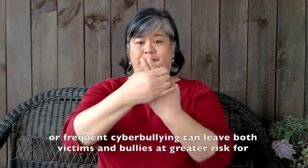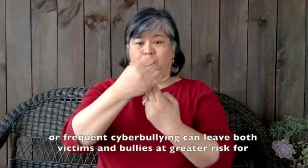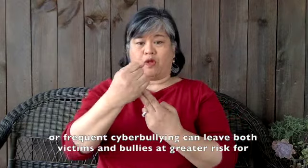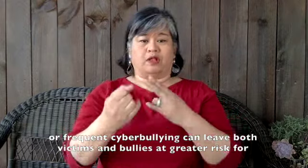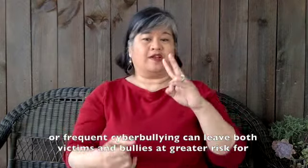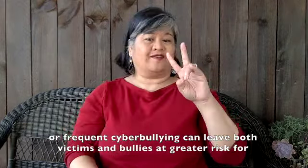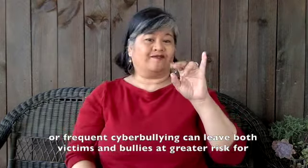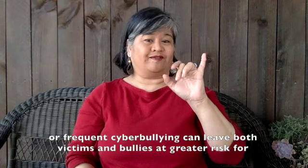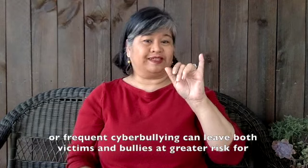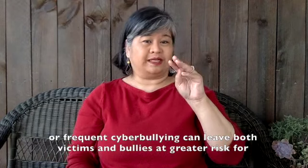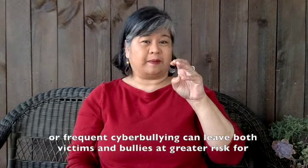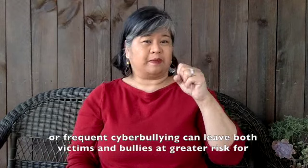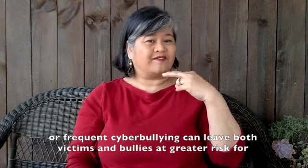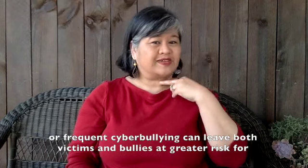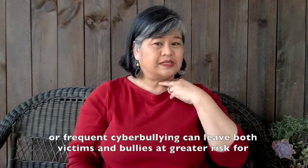and bullies at greater risk